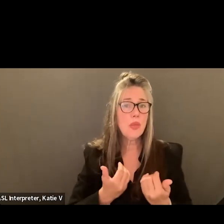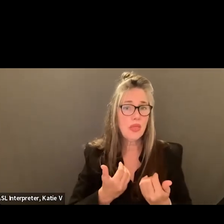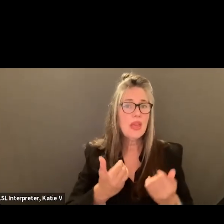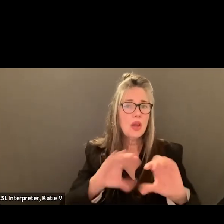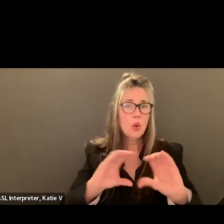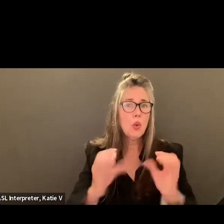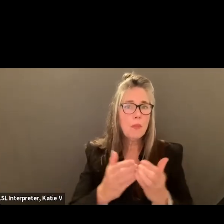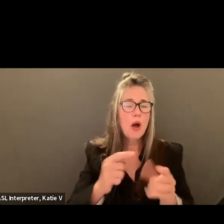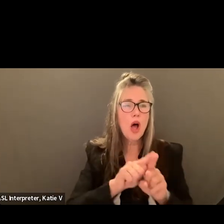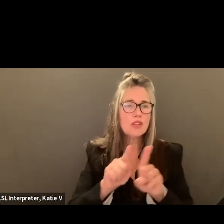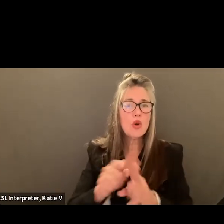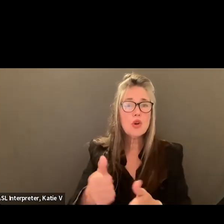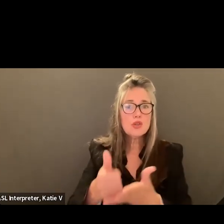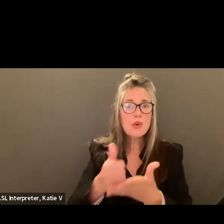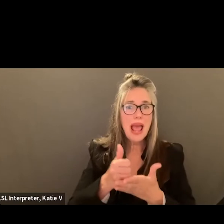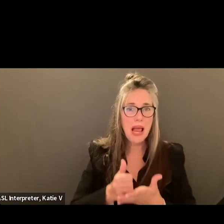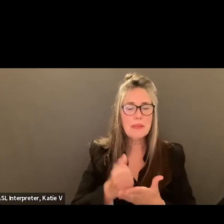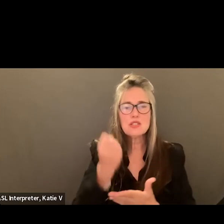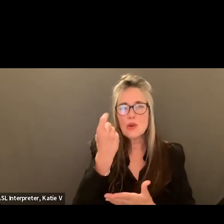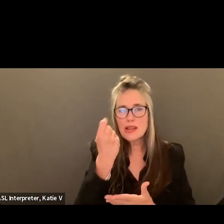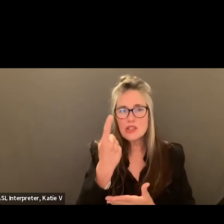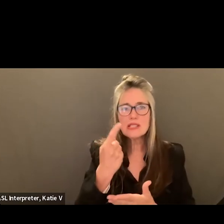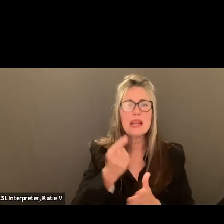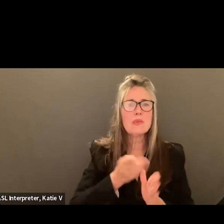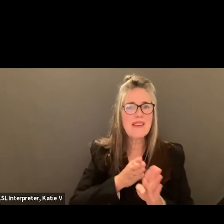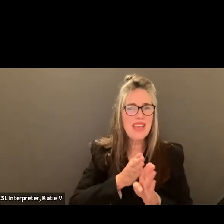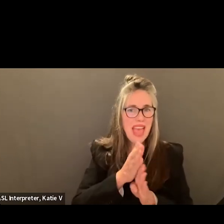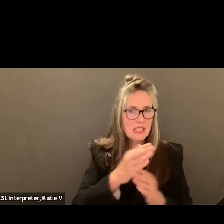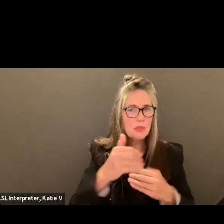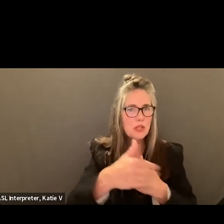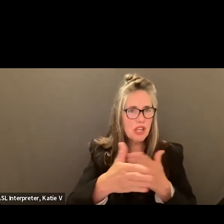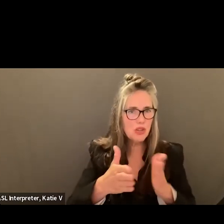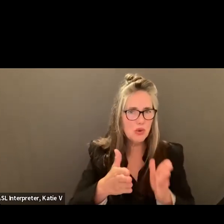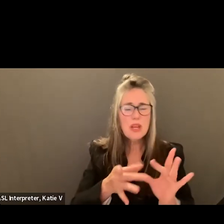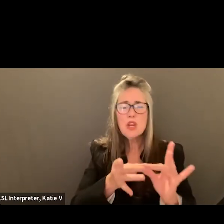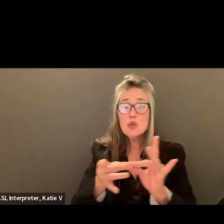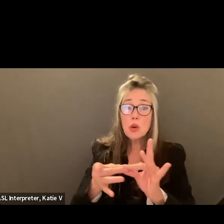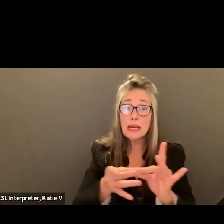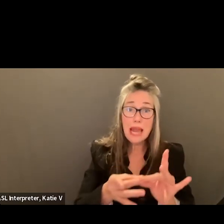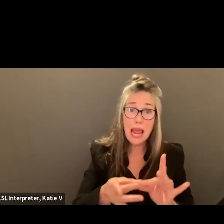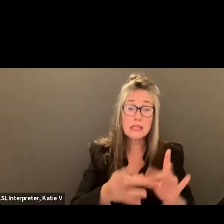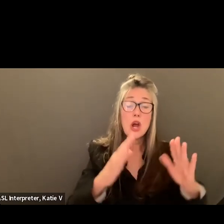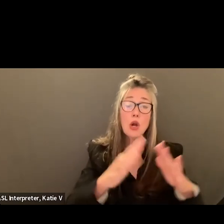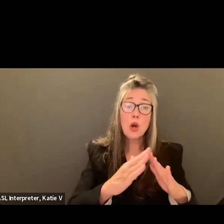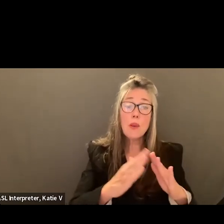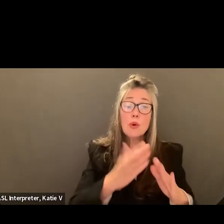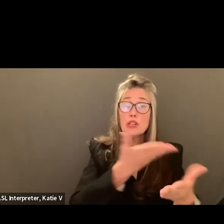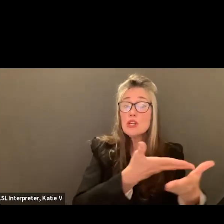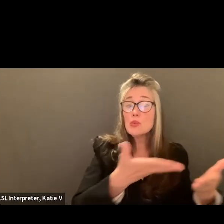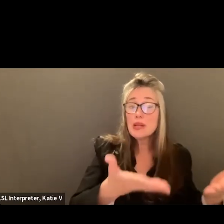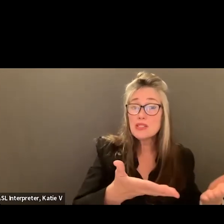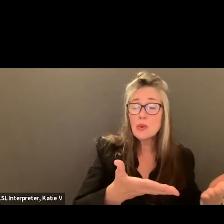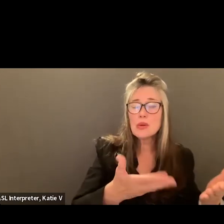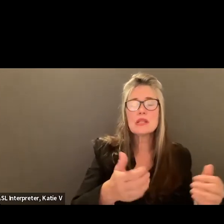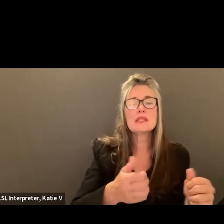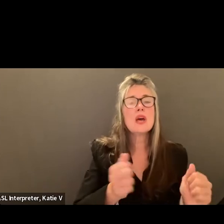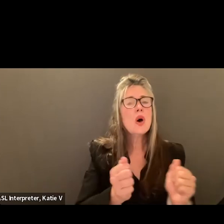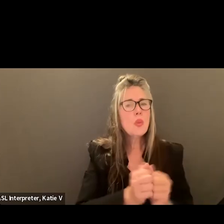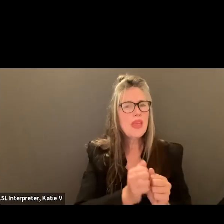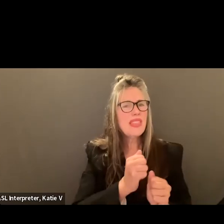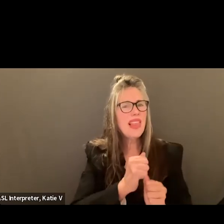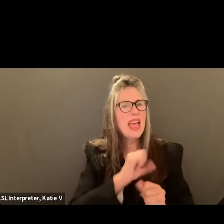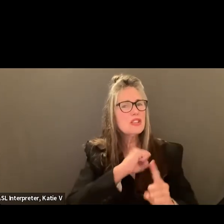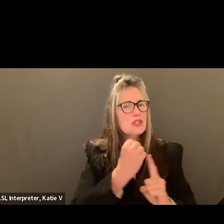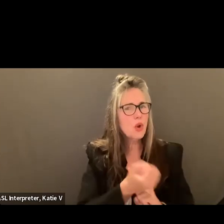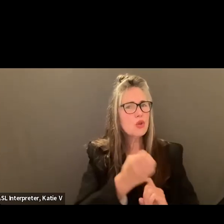extended that offer so that we have the content experts in the room as well to connect community resources. I really appreciate that because I've just been having,